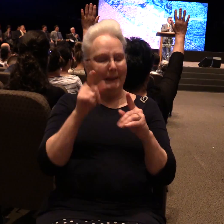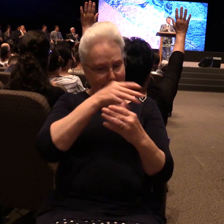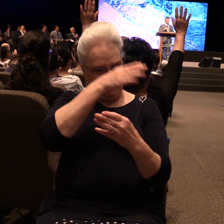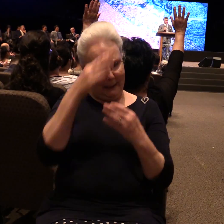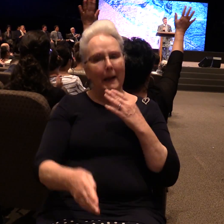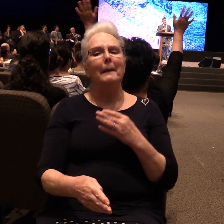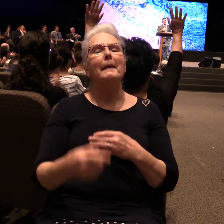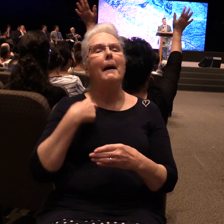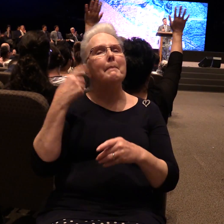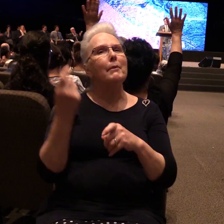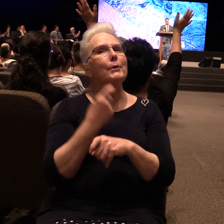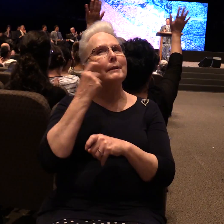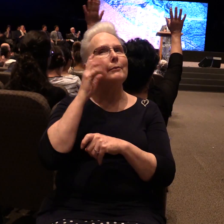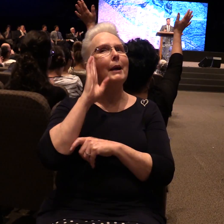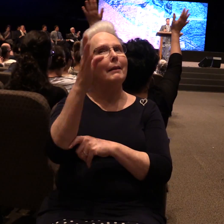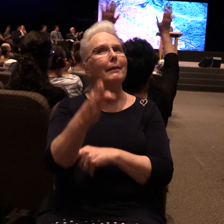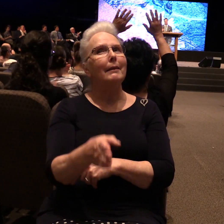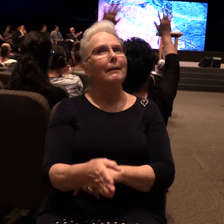not over.